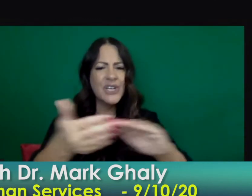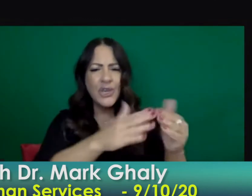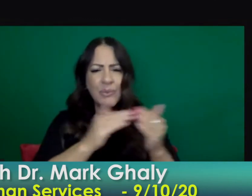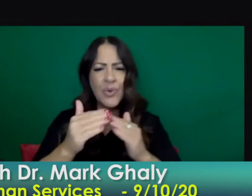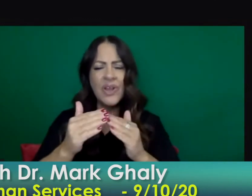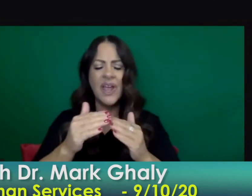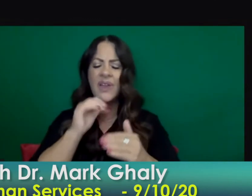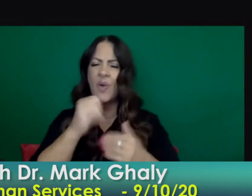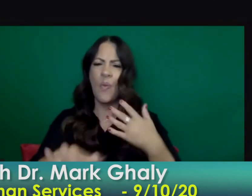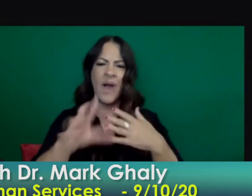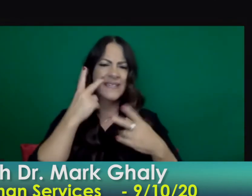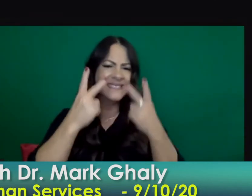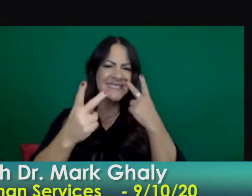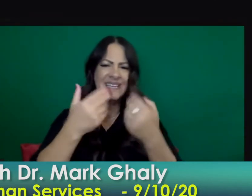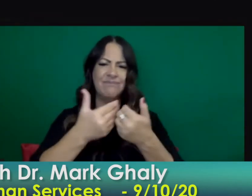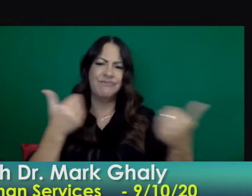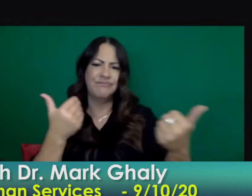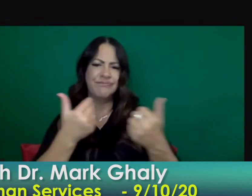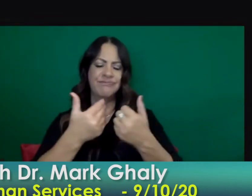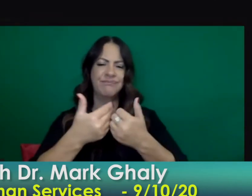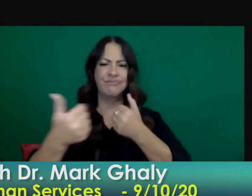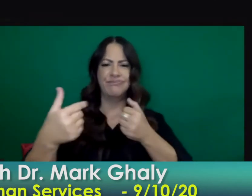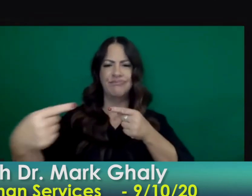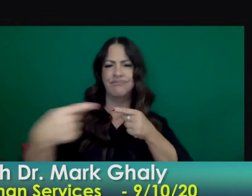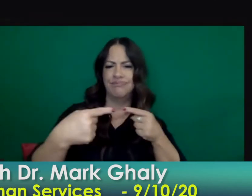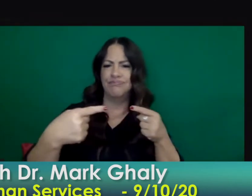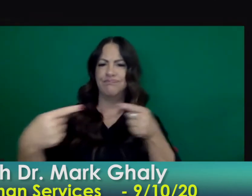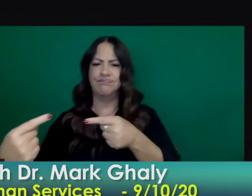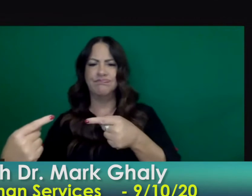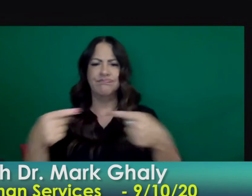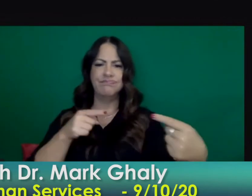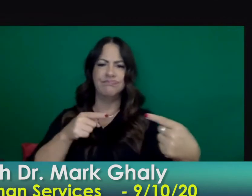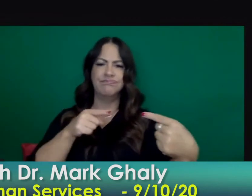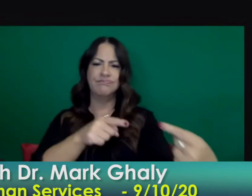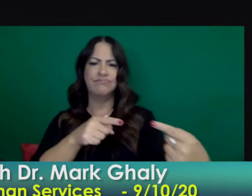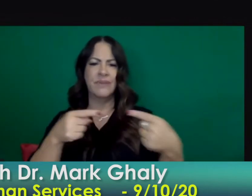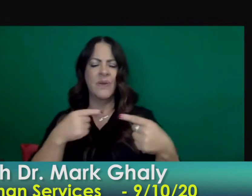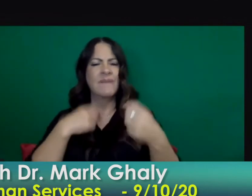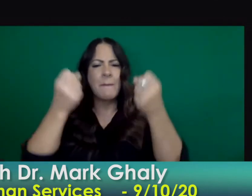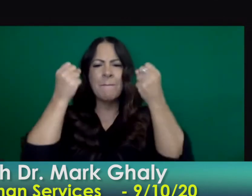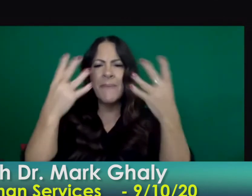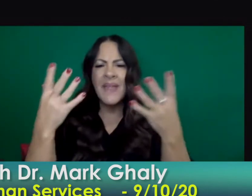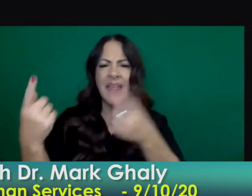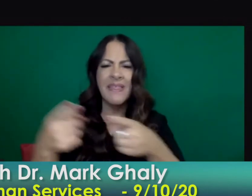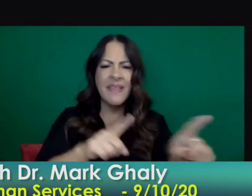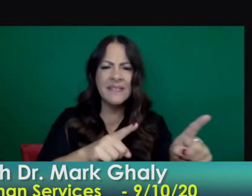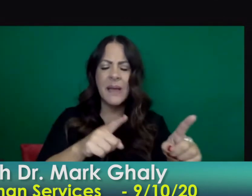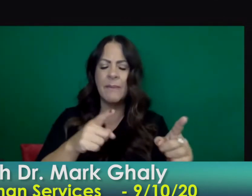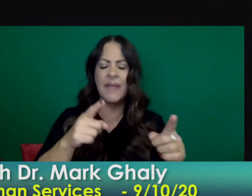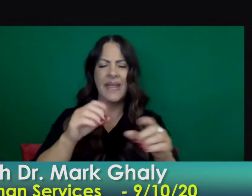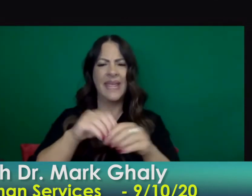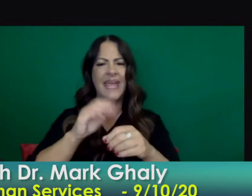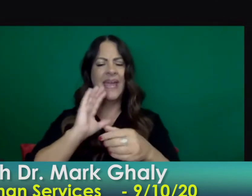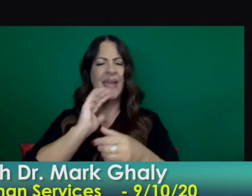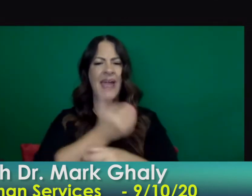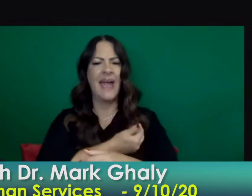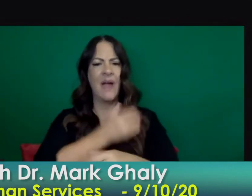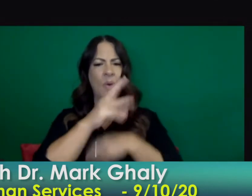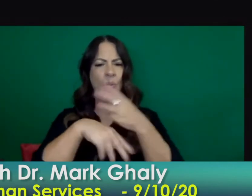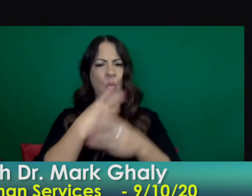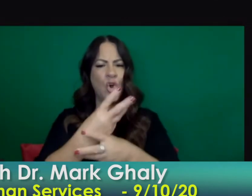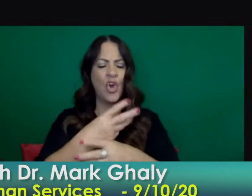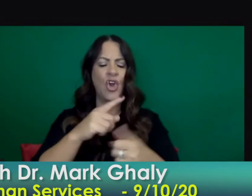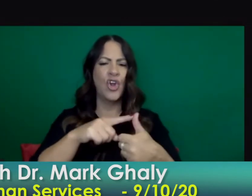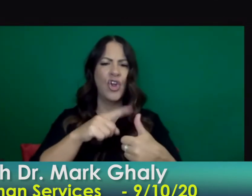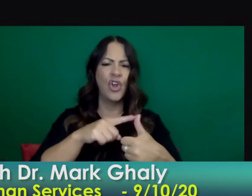and with all of these different we have so many different tragedies going on right now we have this pandemic we have our fires and subsequent